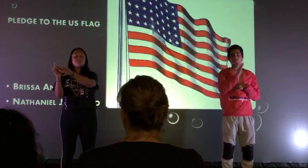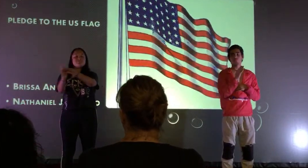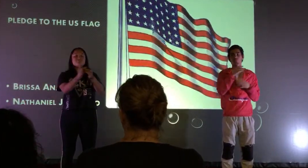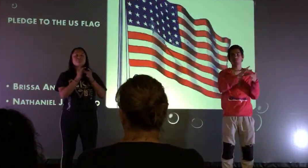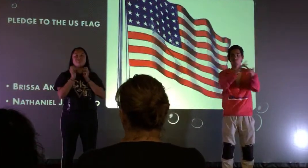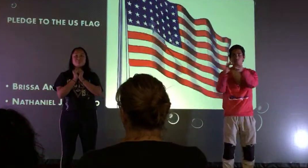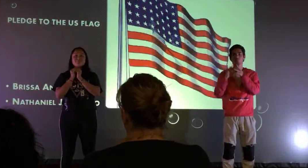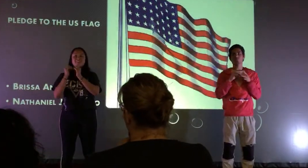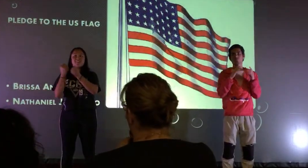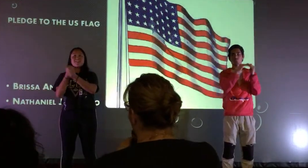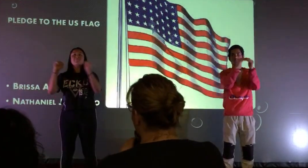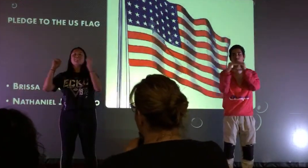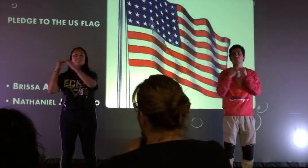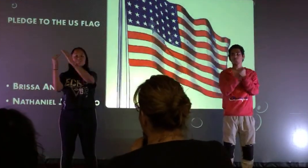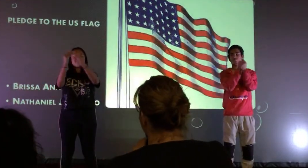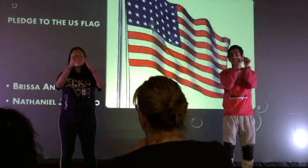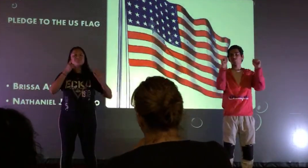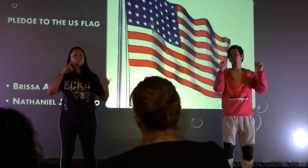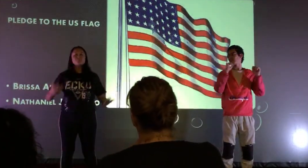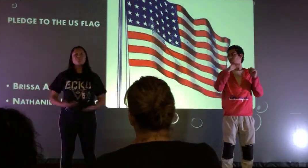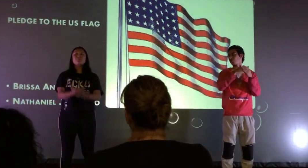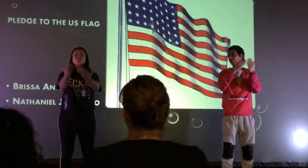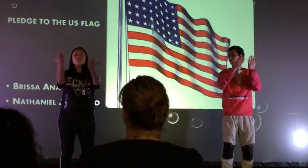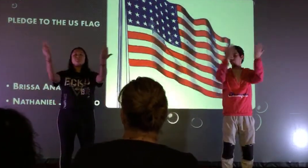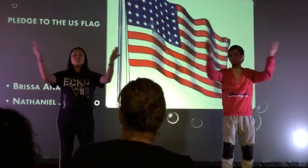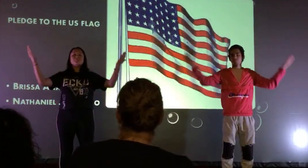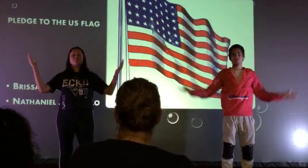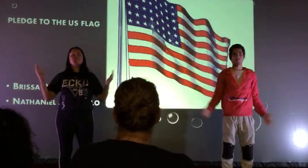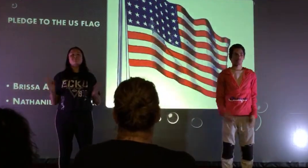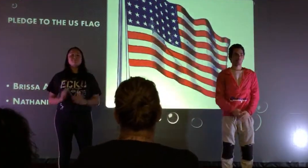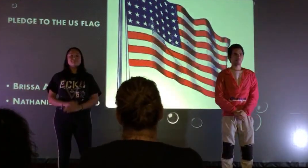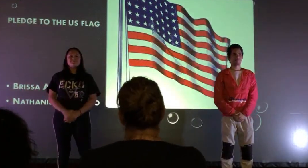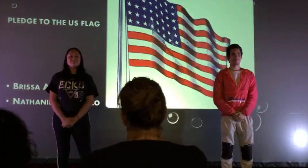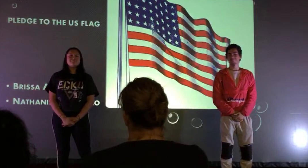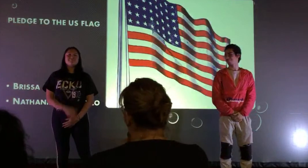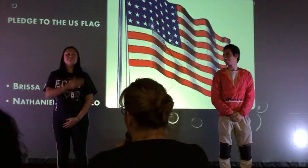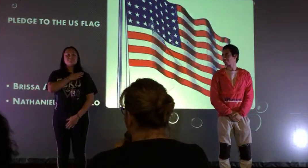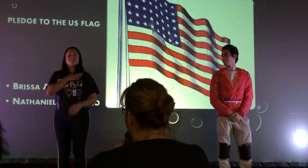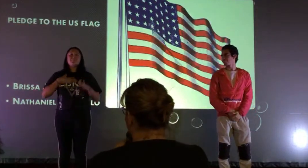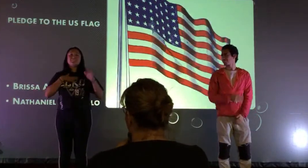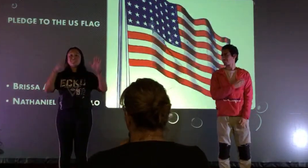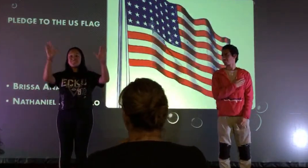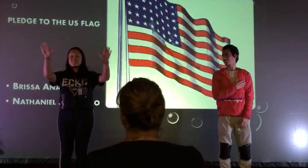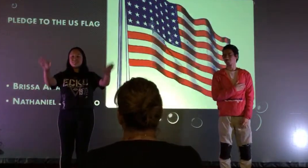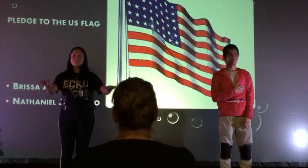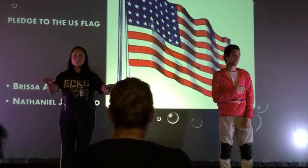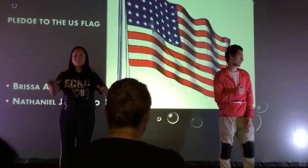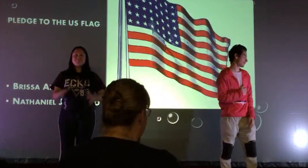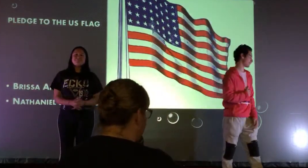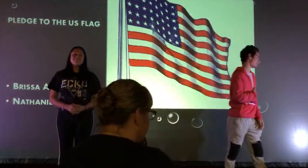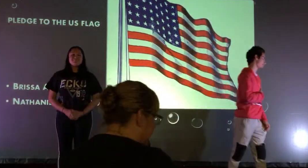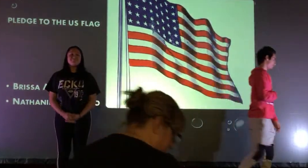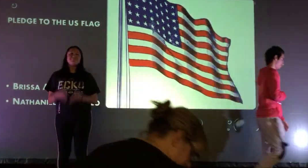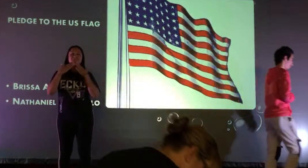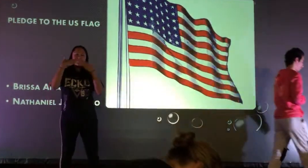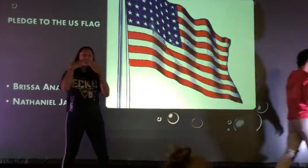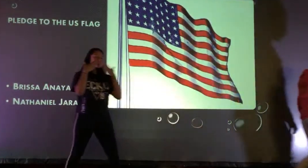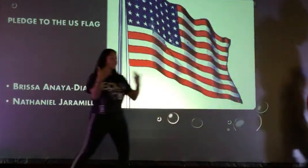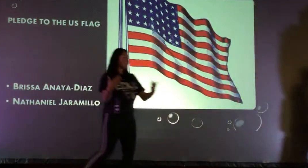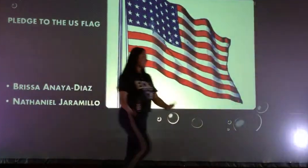one nation under God indivisible with liberty and justice for all please be seated